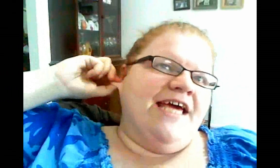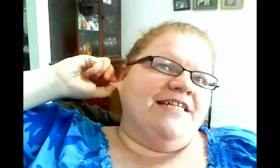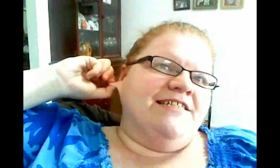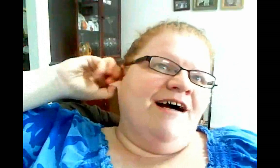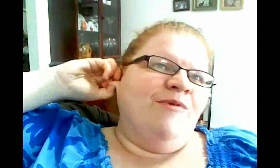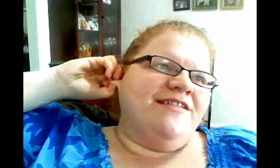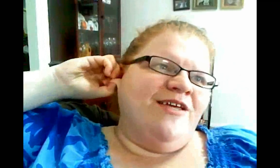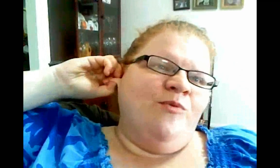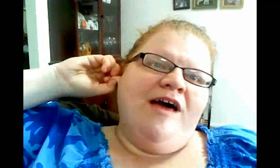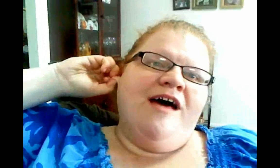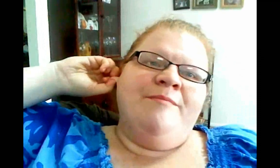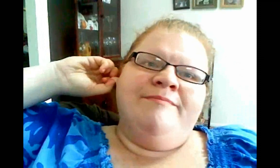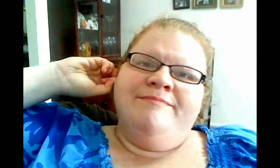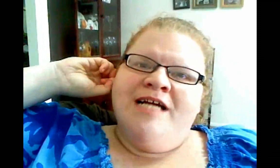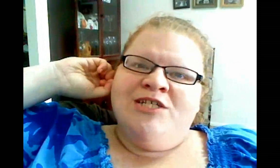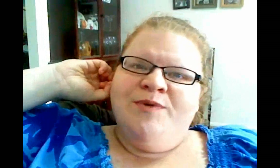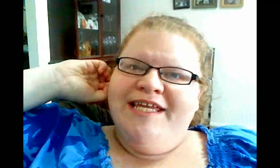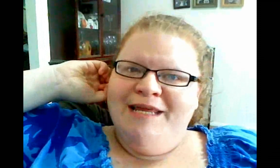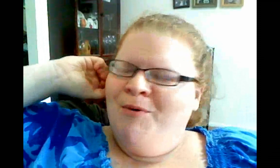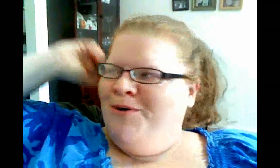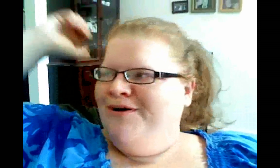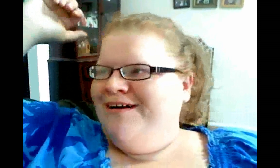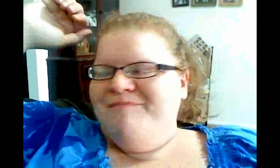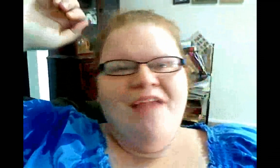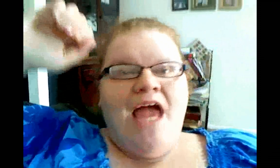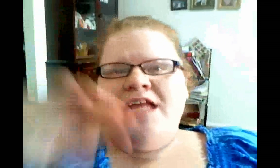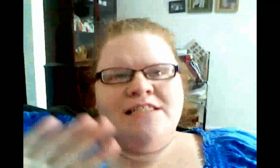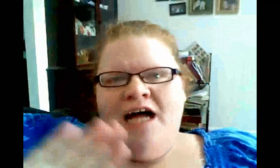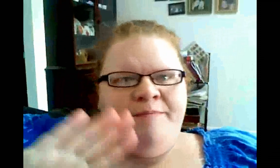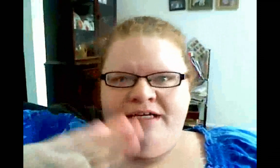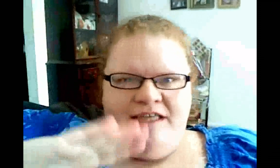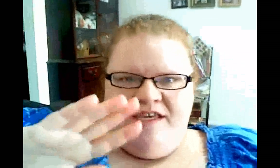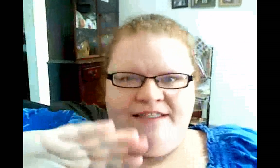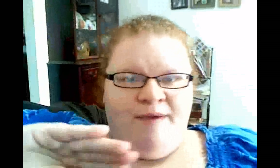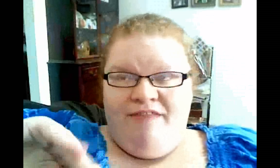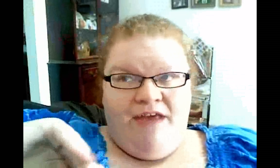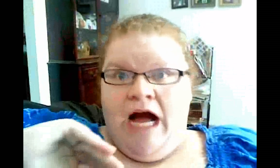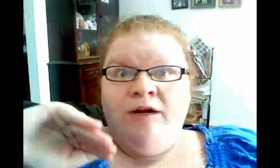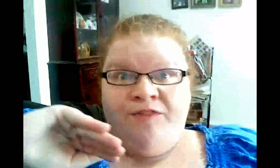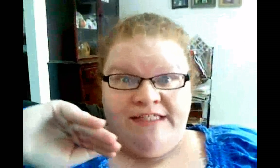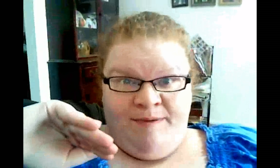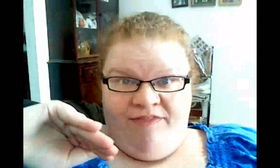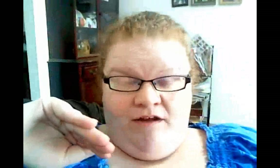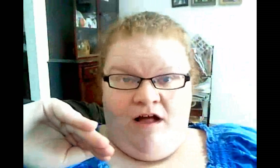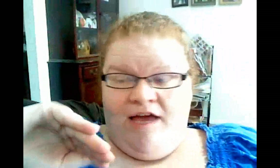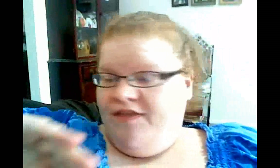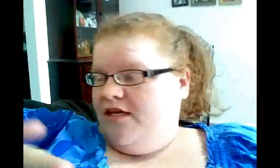I want to tell you why I'm not doing it anymore and it's not because I think it's a bad thing. I don't think it's a bad thing at all. I think